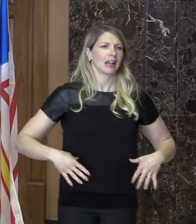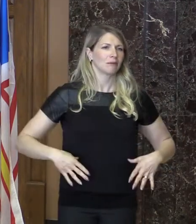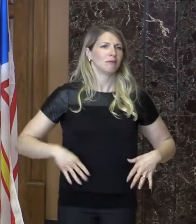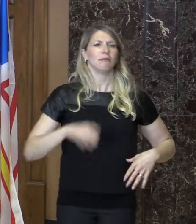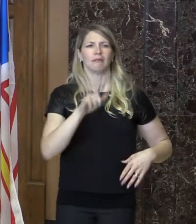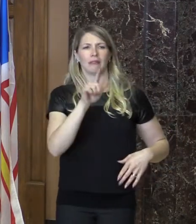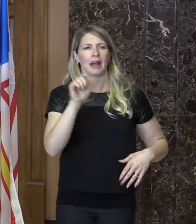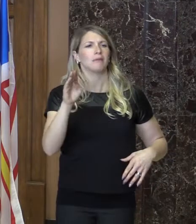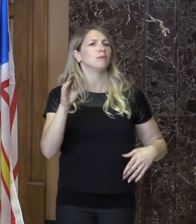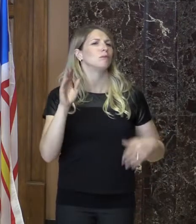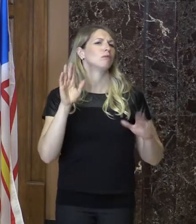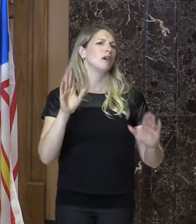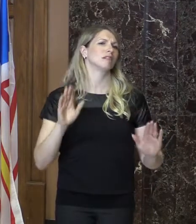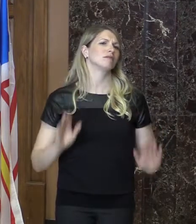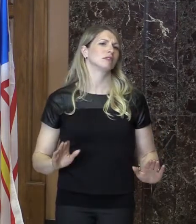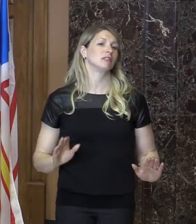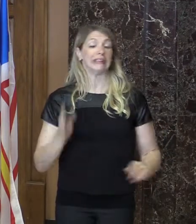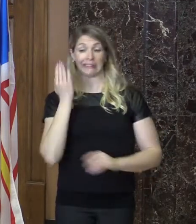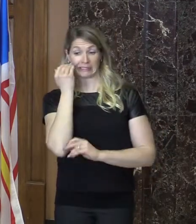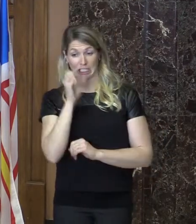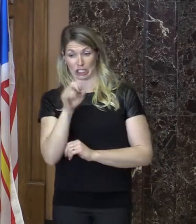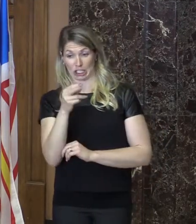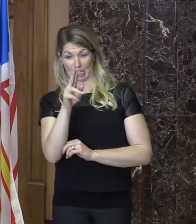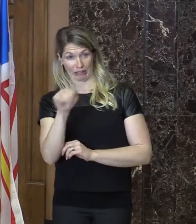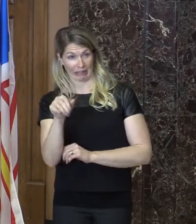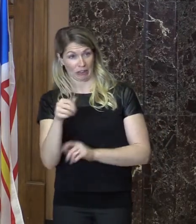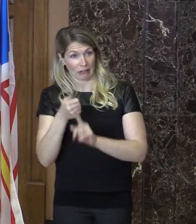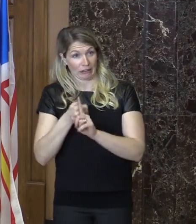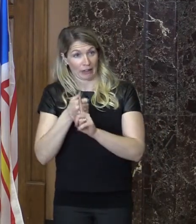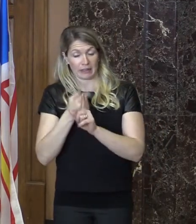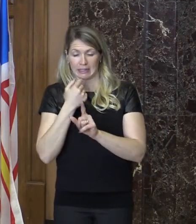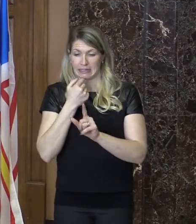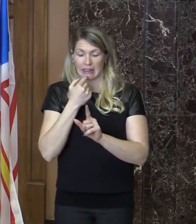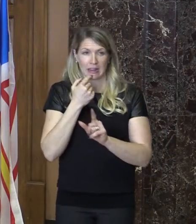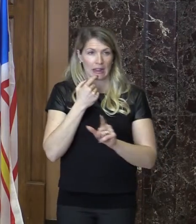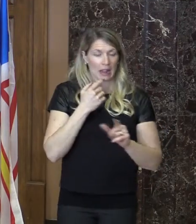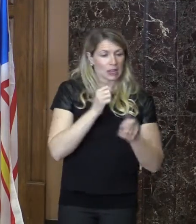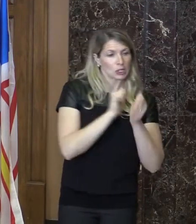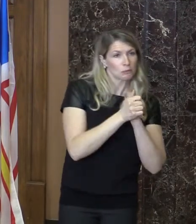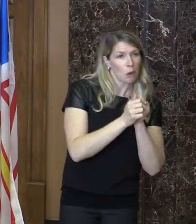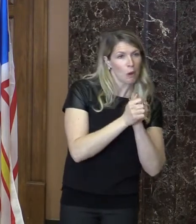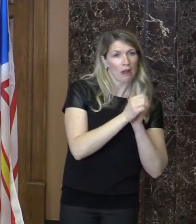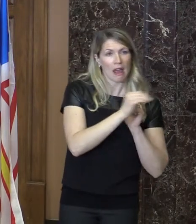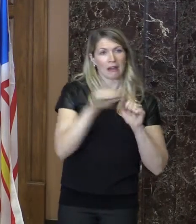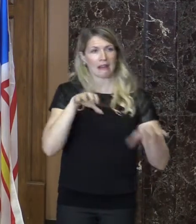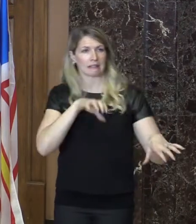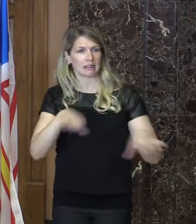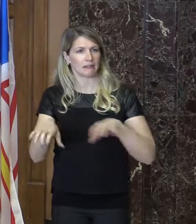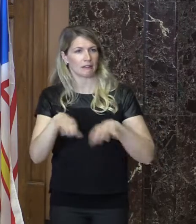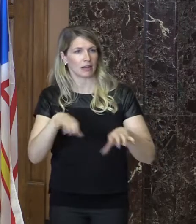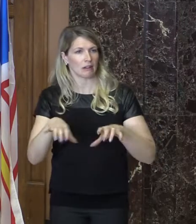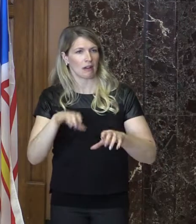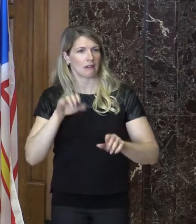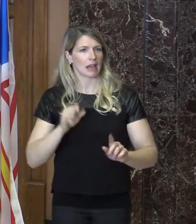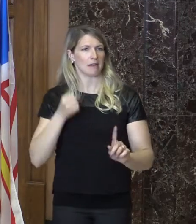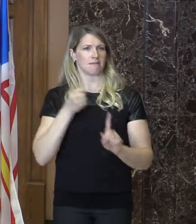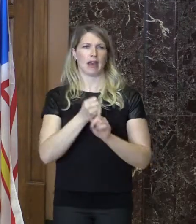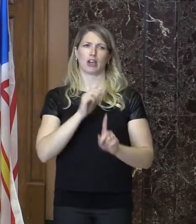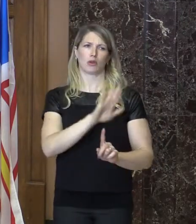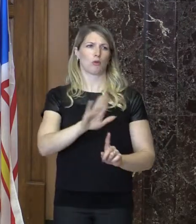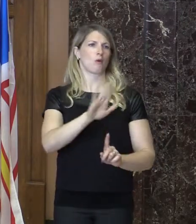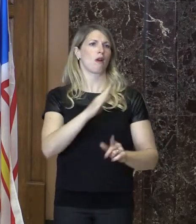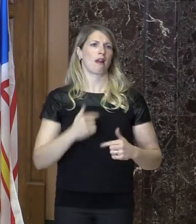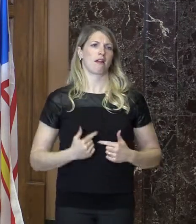As Sherry had said that sporting and recreation activities can have such a profound impact on the individuals who participate.